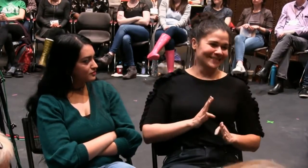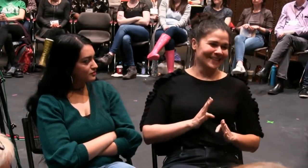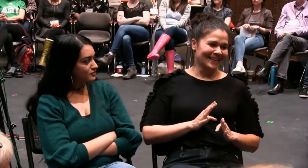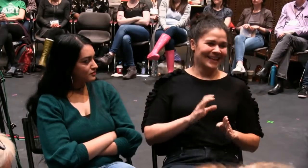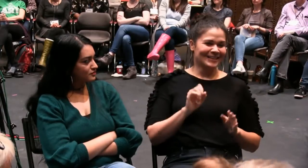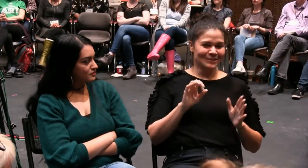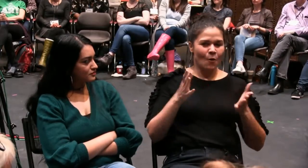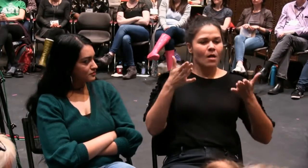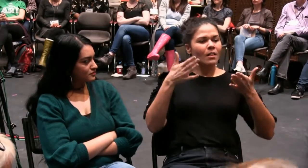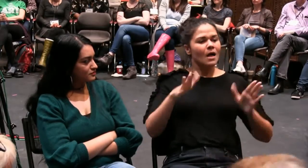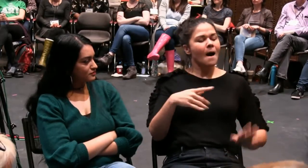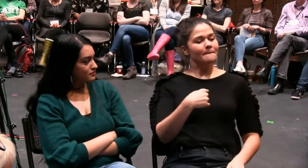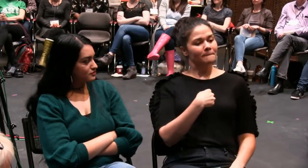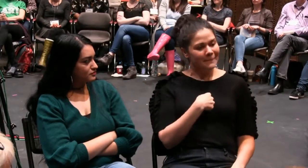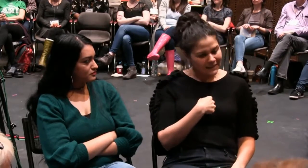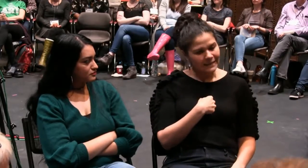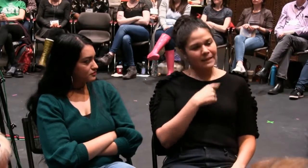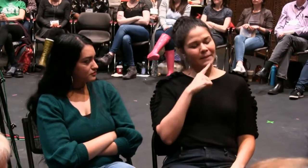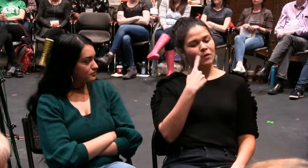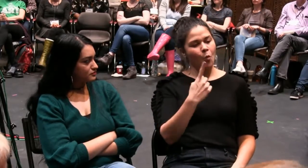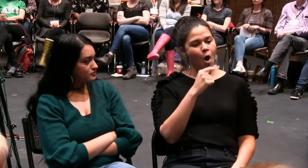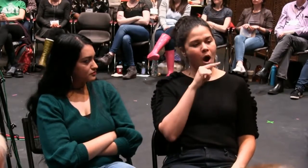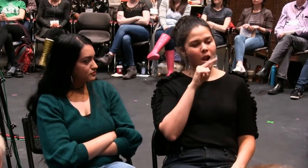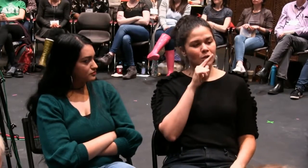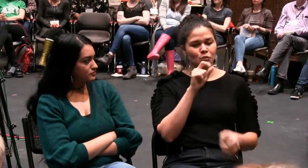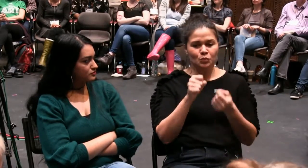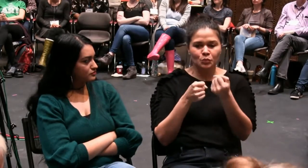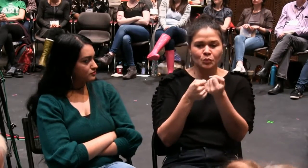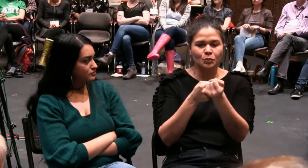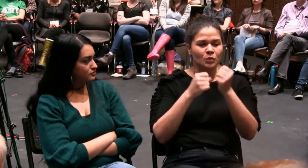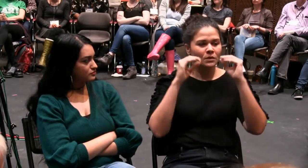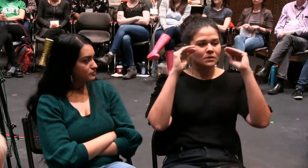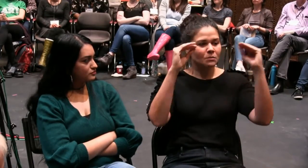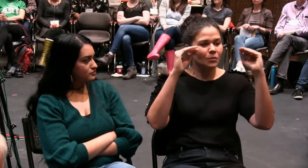to figure out how to work with the deaf people. I know how to work with you. Follow my lead.